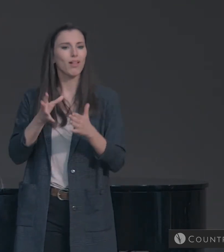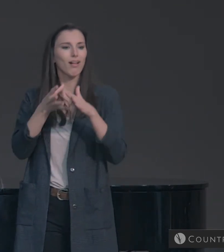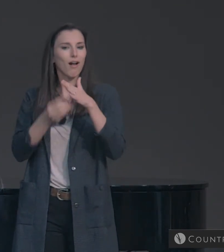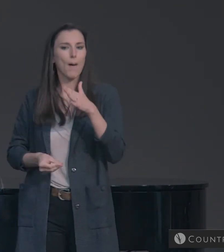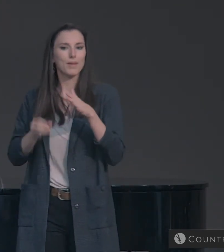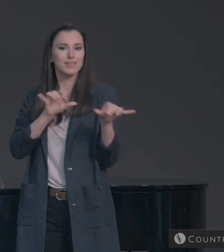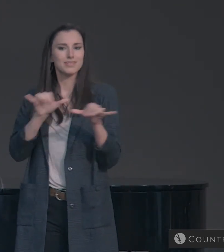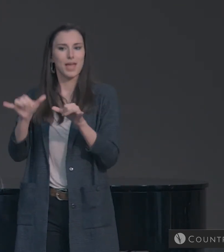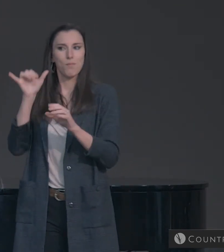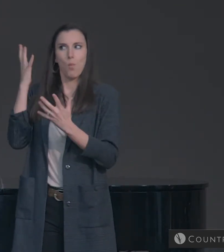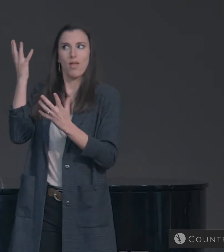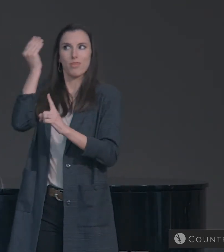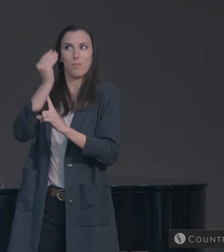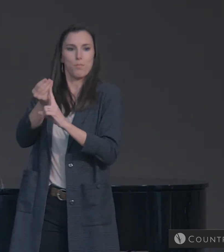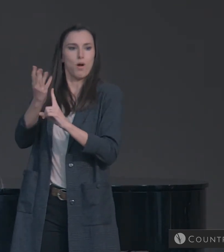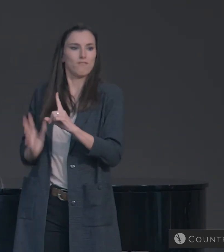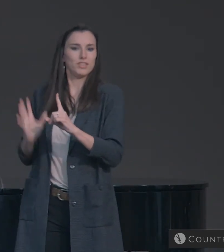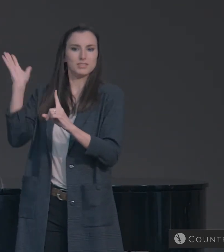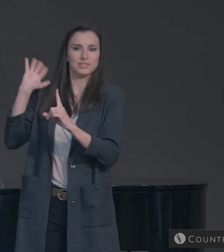old.